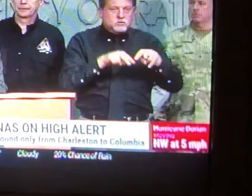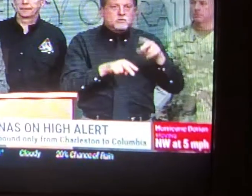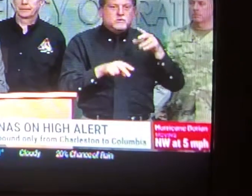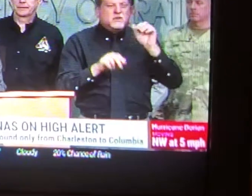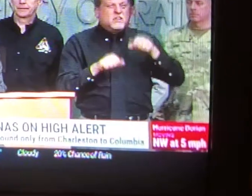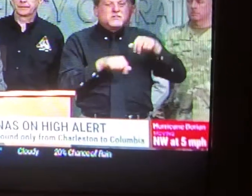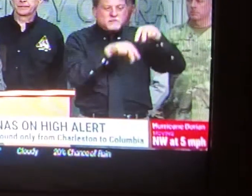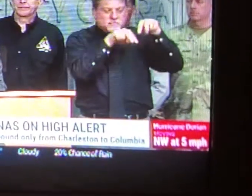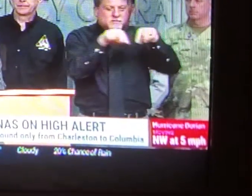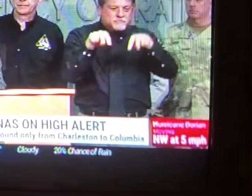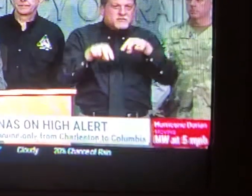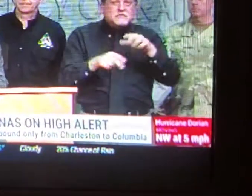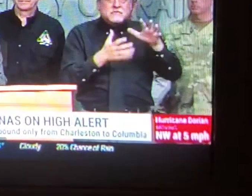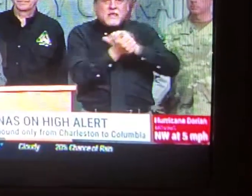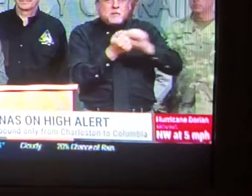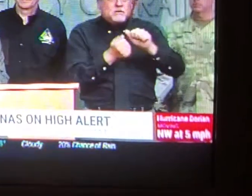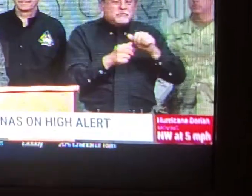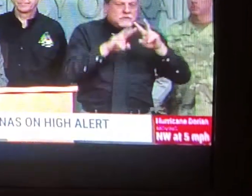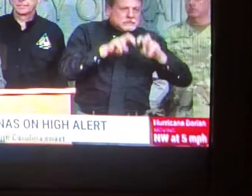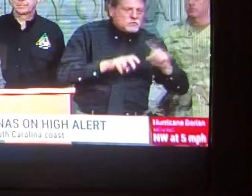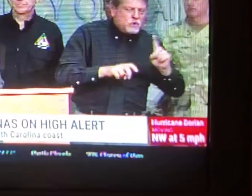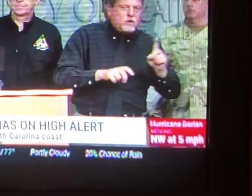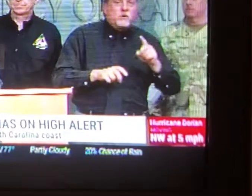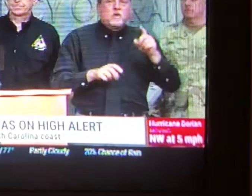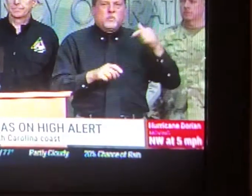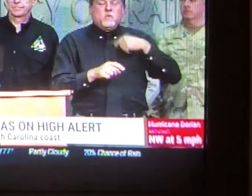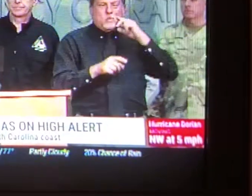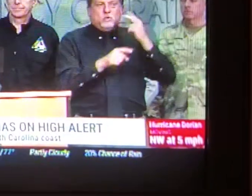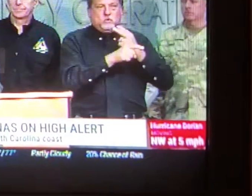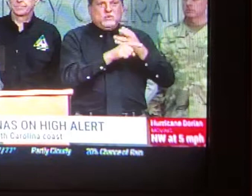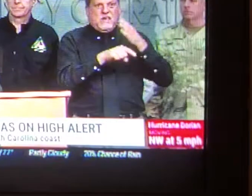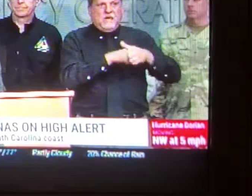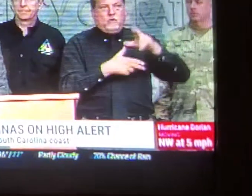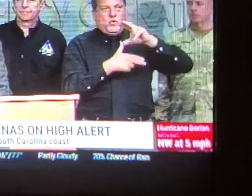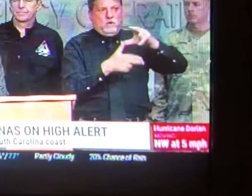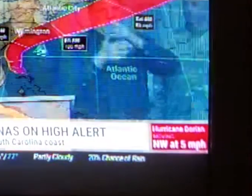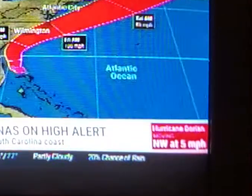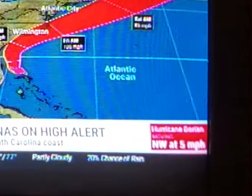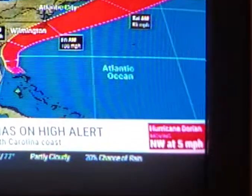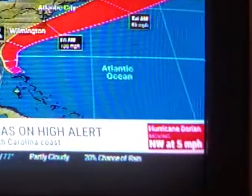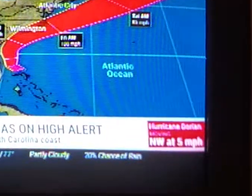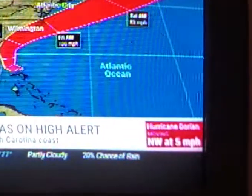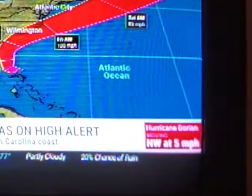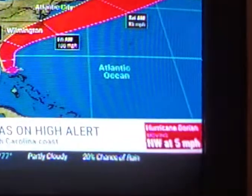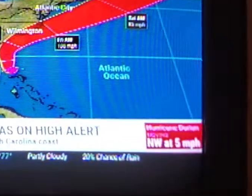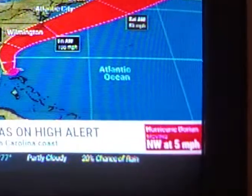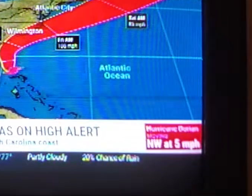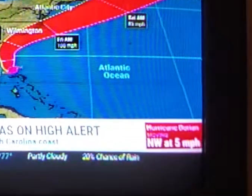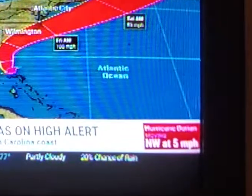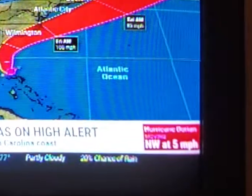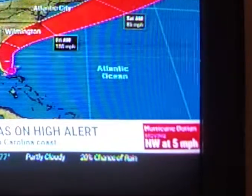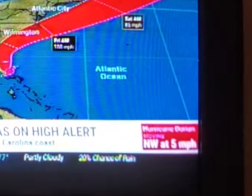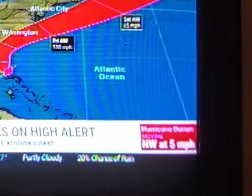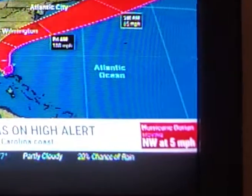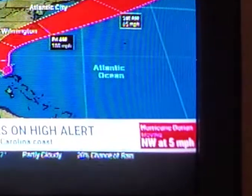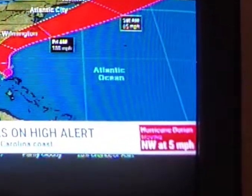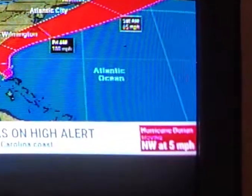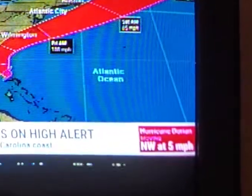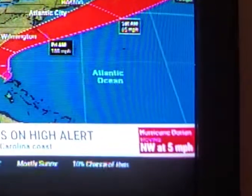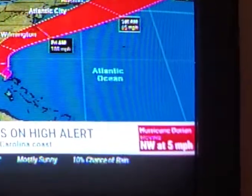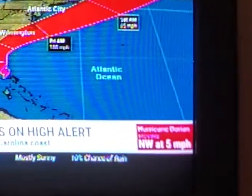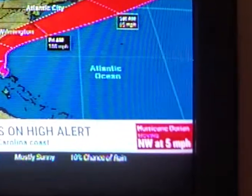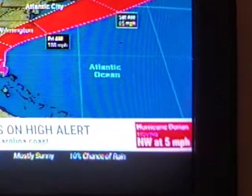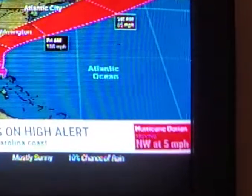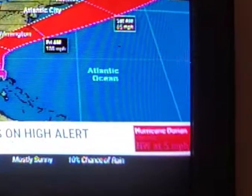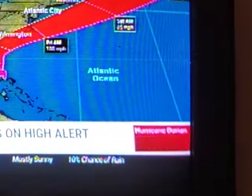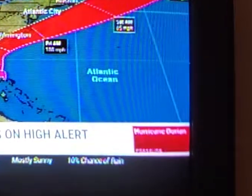Jesus says, I'll lead you through turbulent, troubled waters. Believe, have faith in all I do for you. My